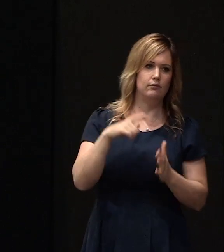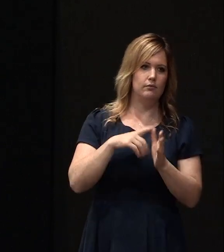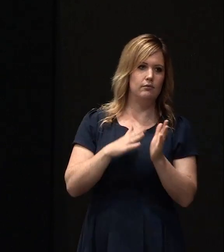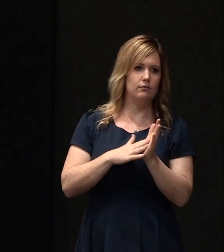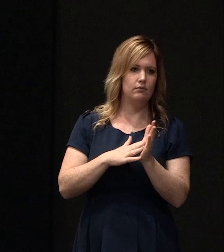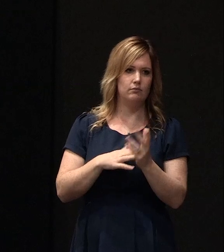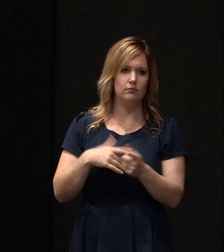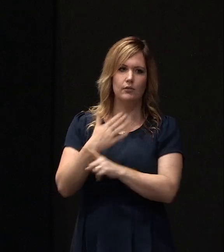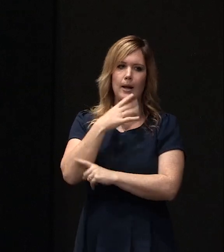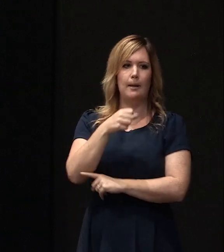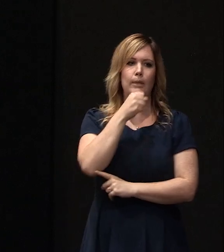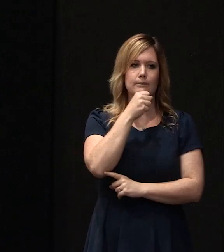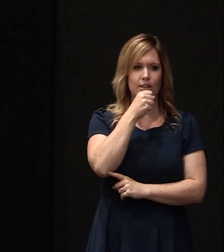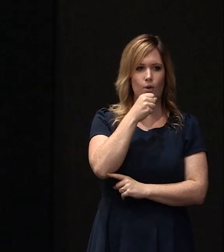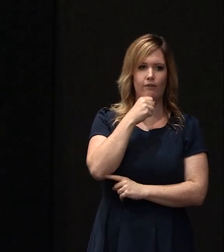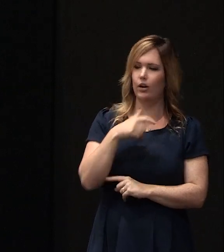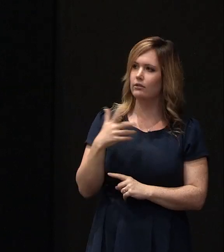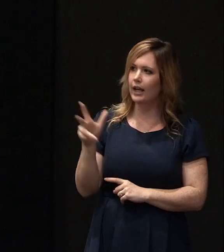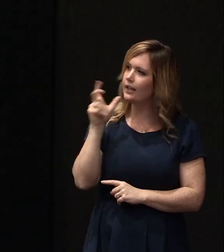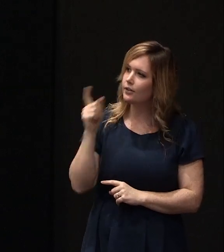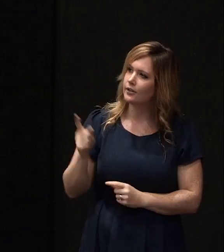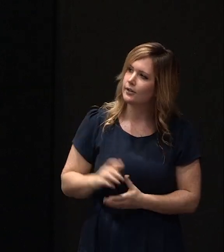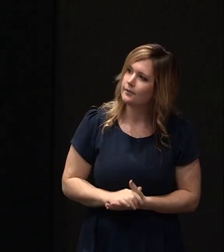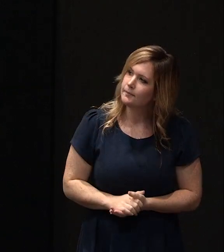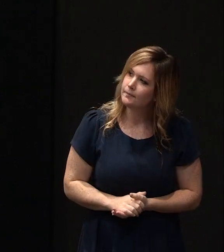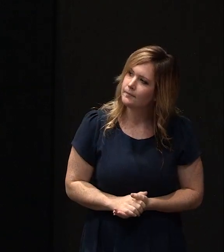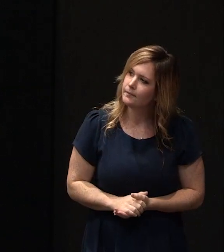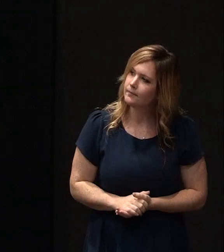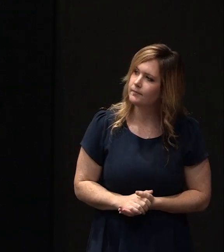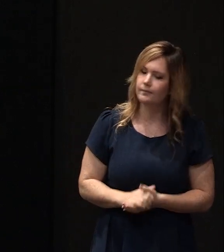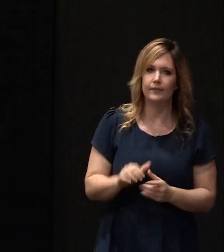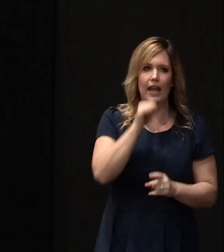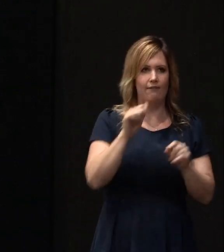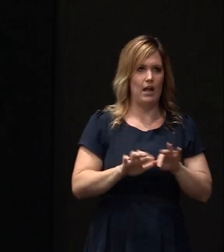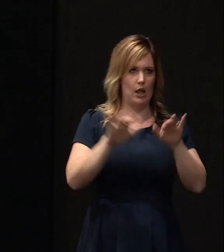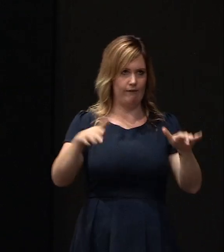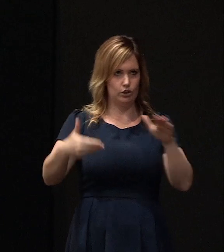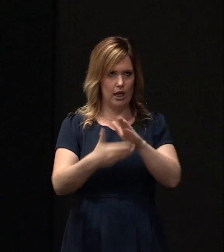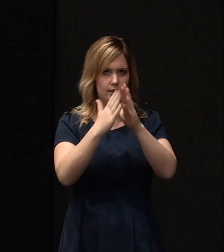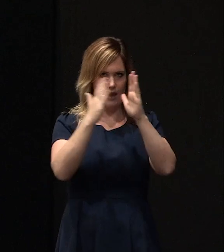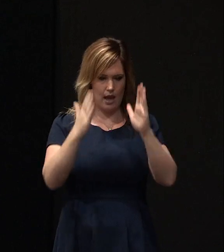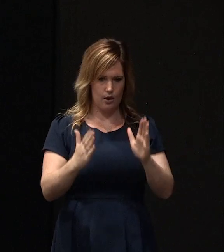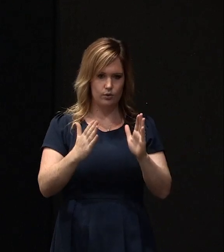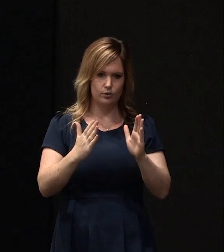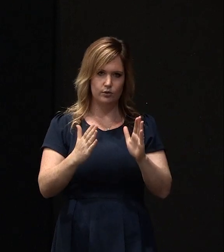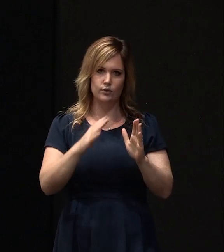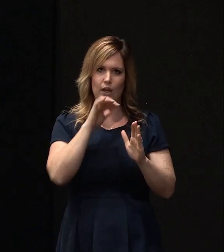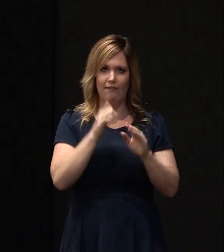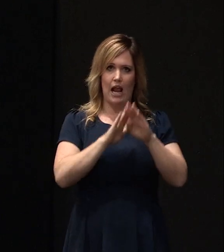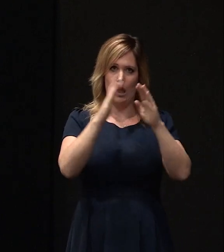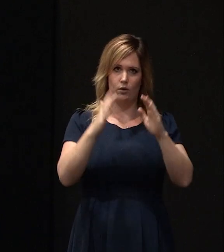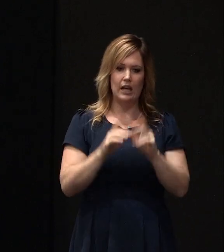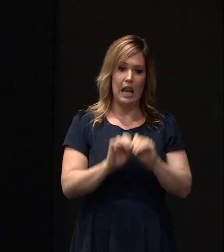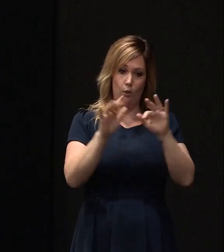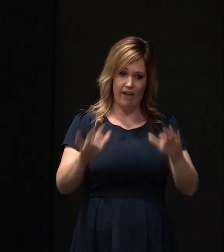Can you speak into your microphone, John? They're just struggling there. If the liquefaction, for example, is under your house, then the liquefaction is removed as part of the